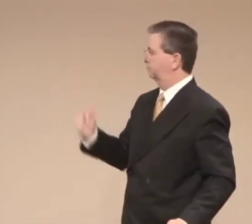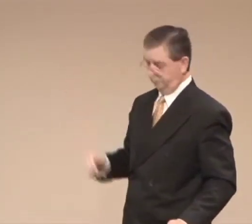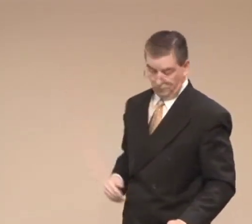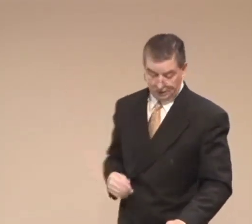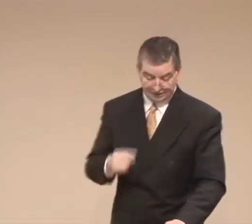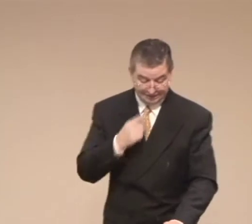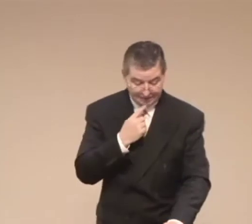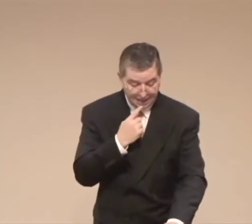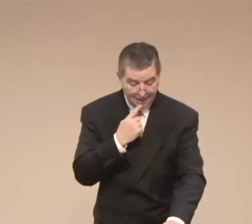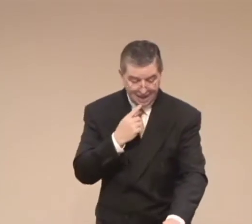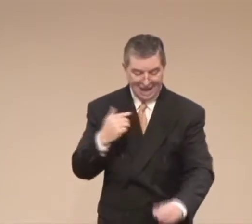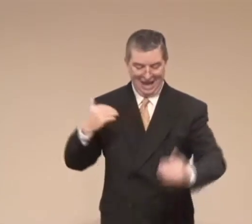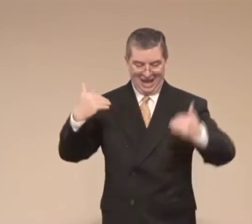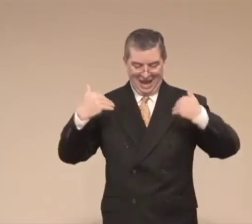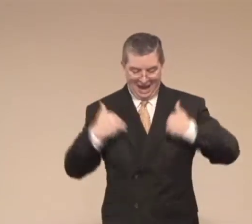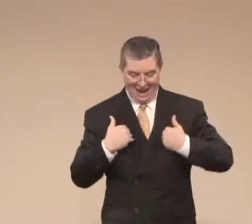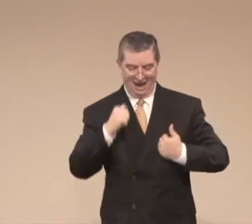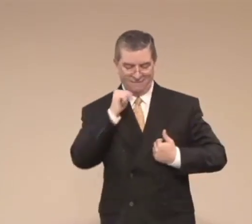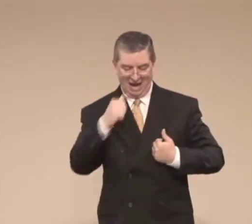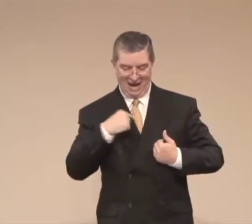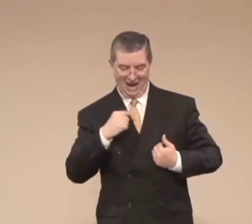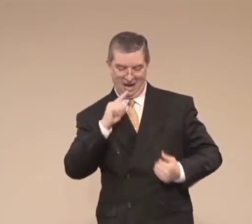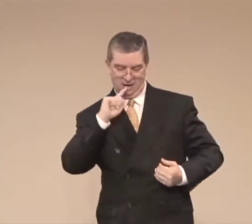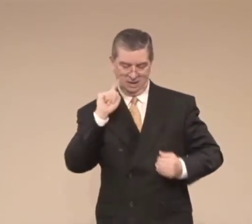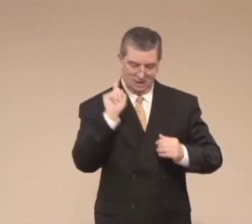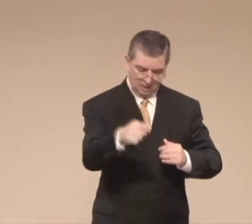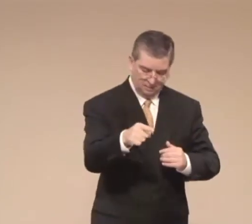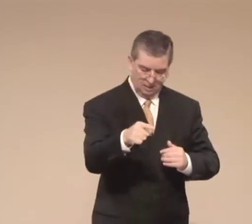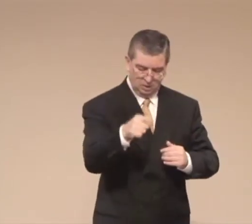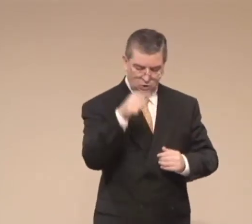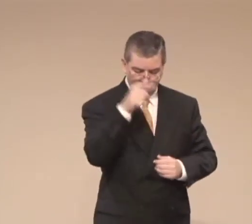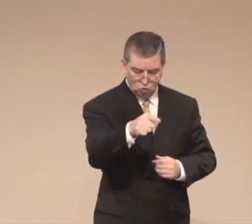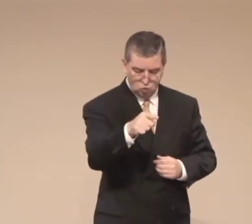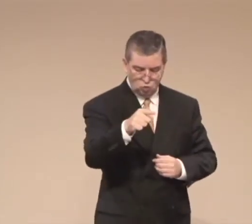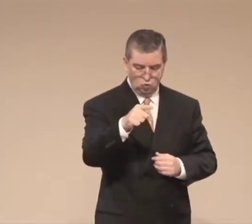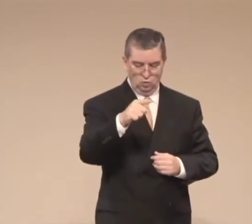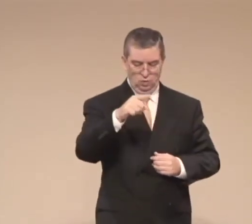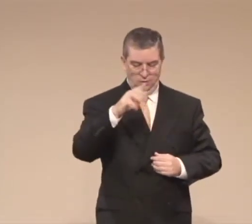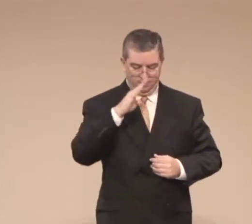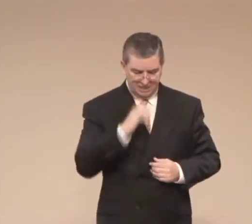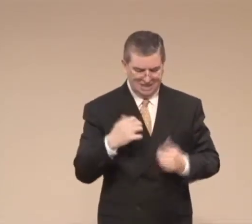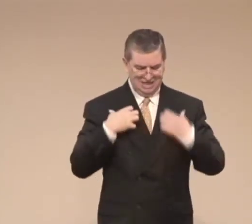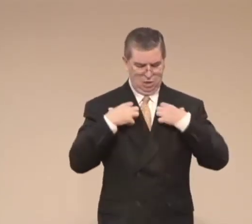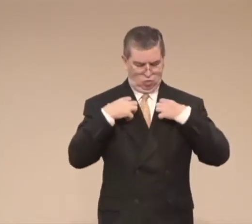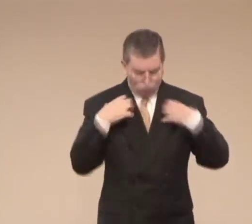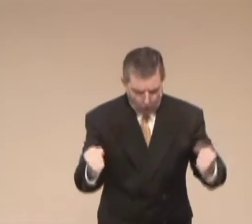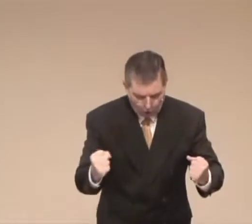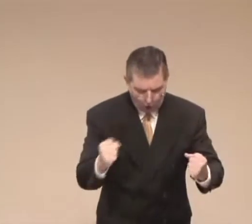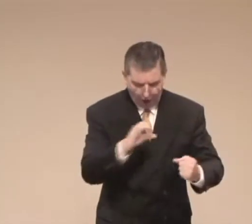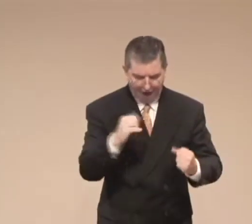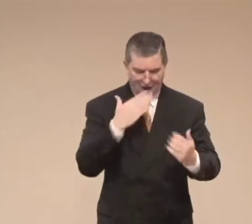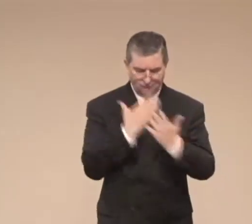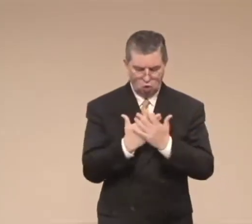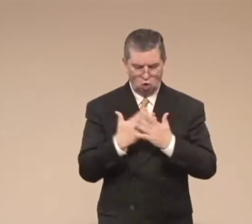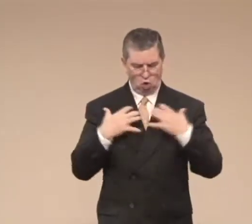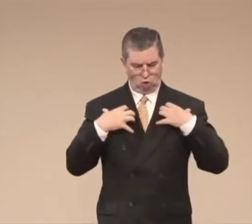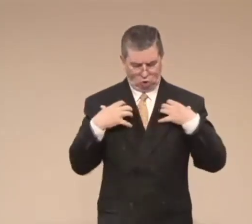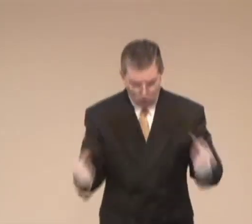That is a very good verse here. And it says, Have not I commanded thee? Be strong and of